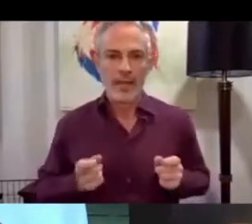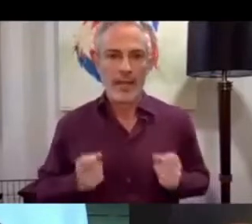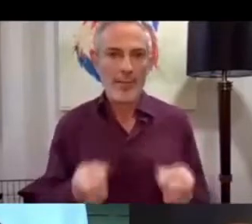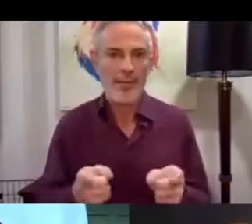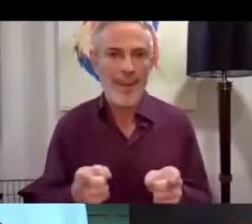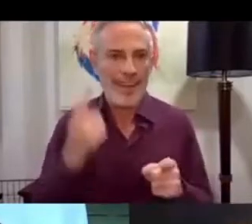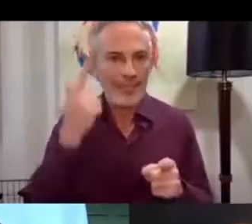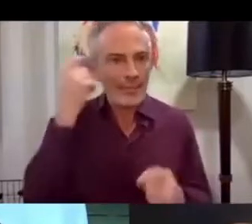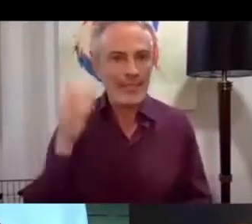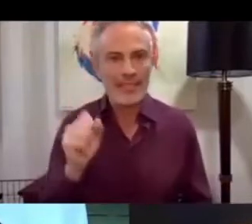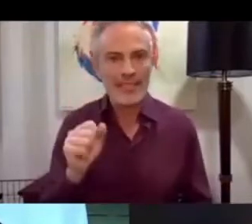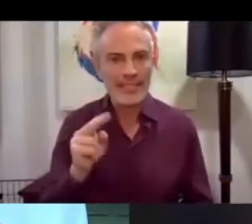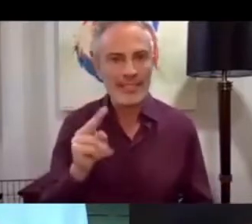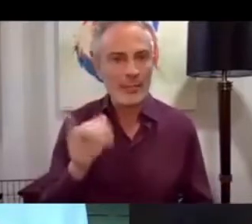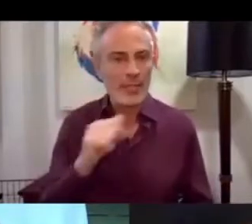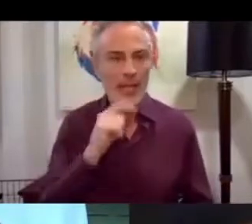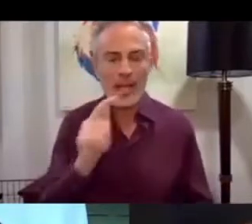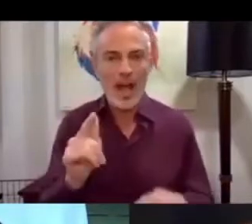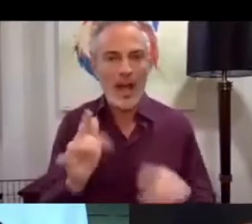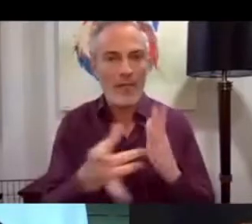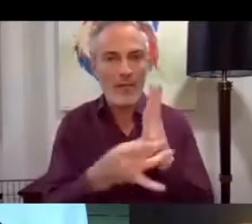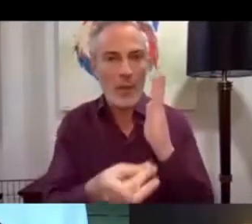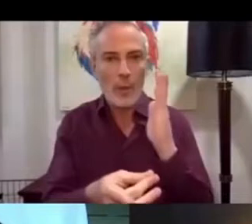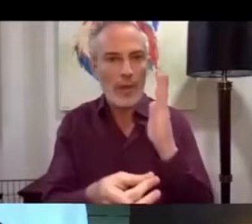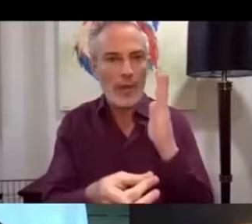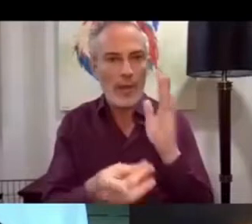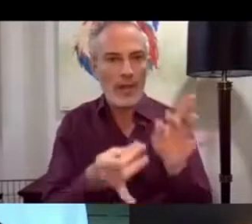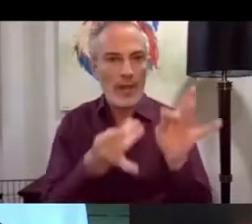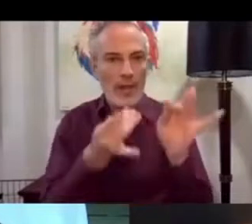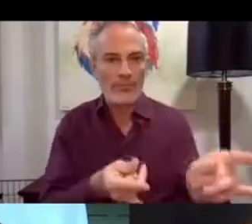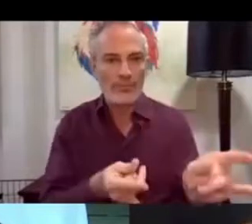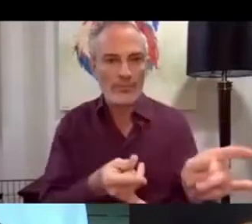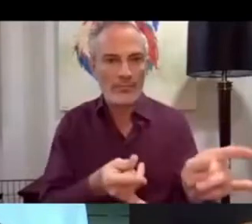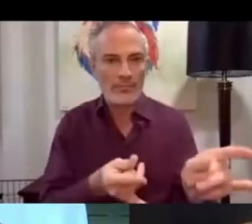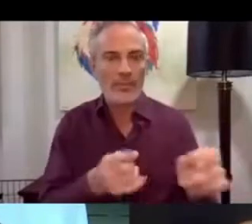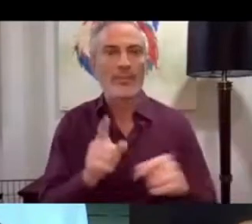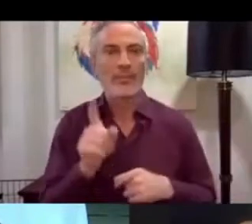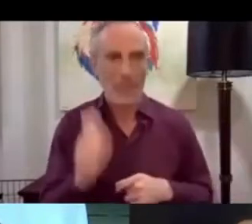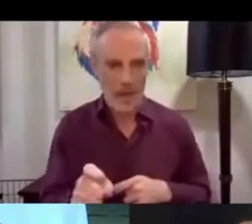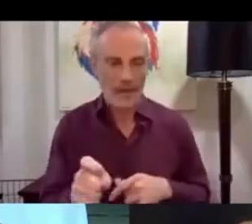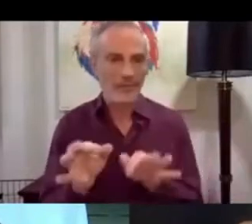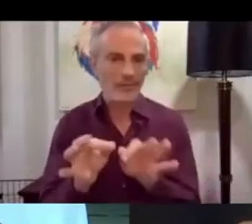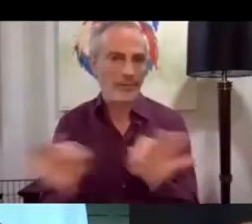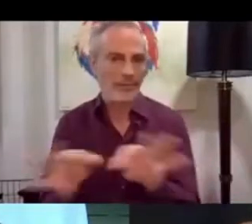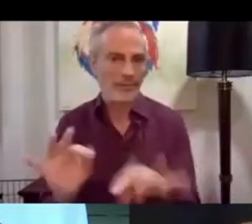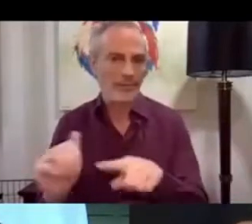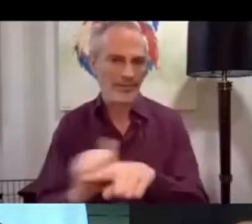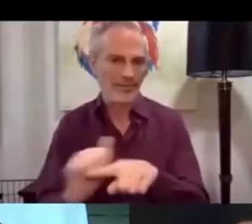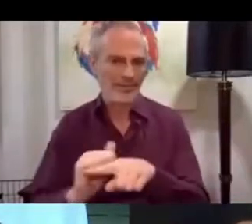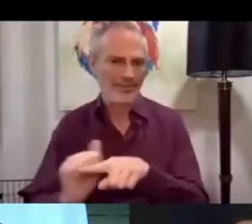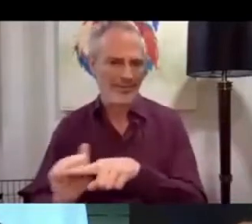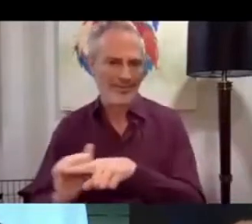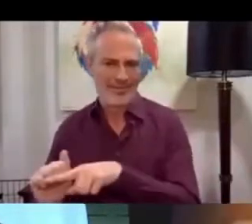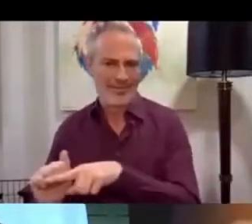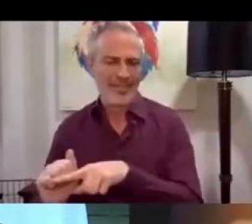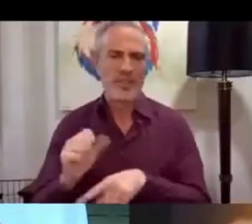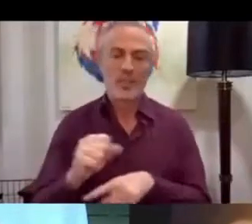just learning. So she, it has had to be the lines from the script. The whole production, it was, yeah,